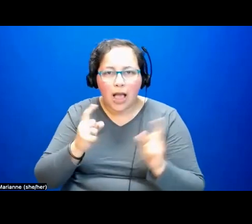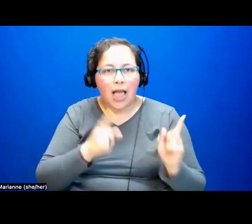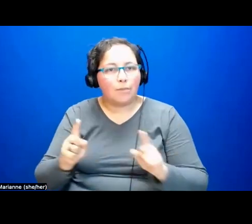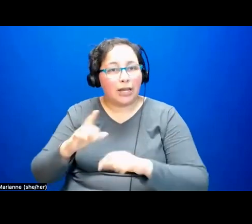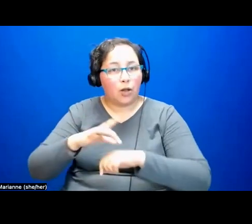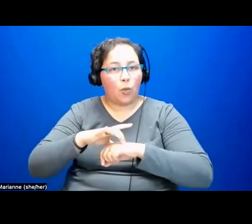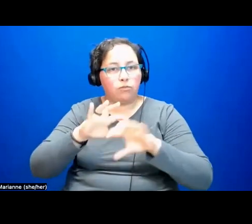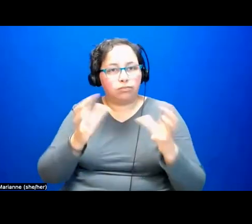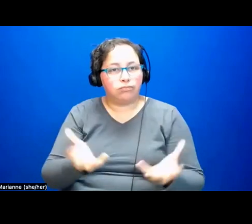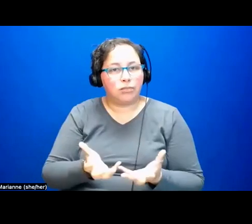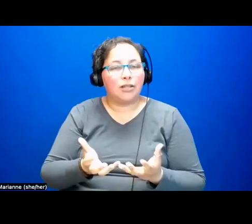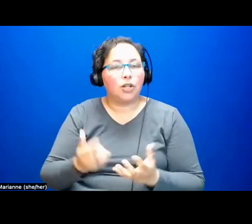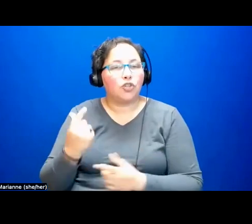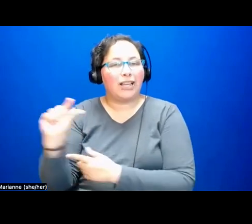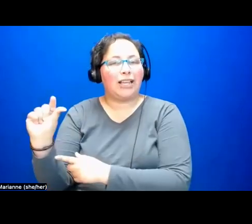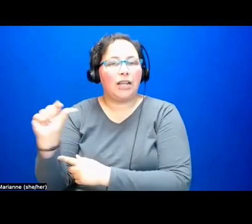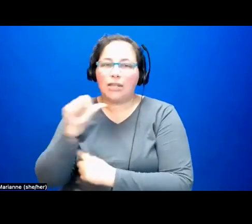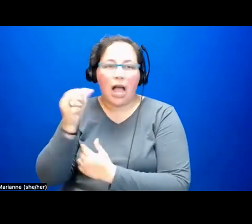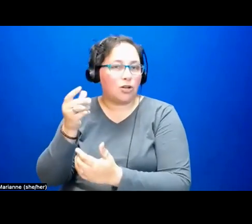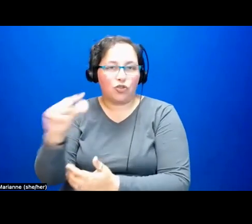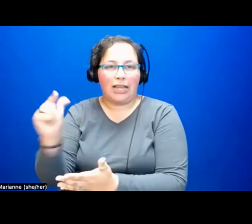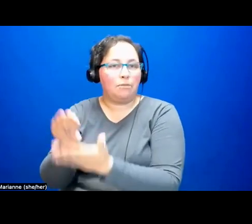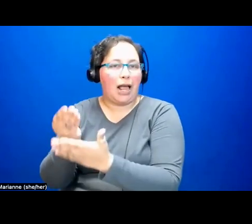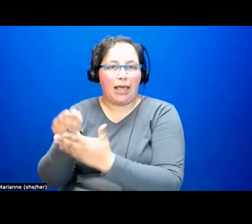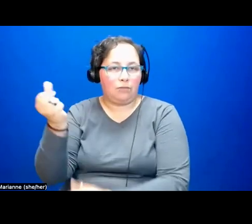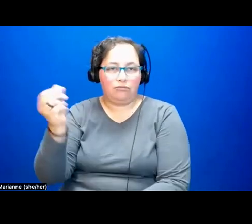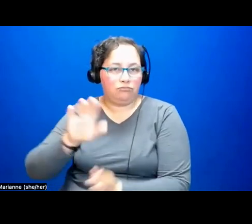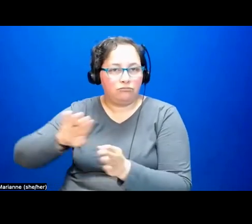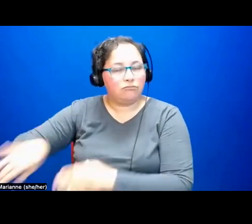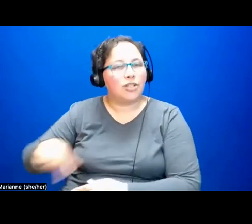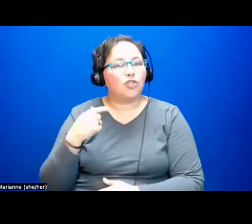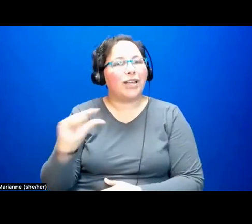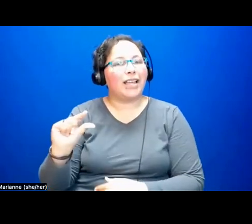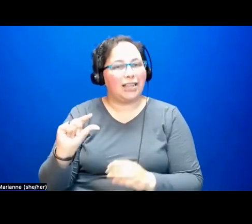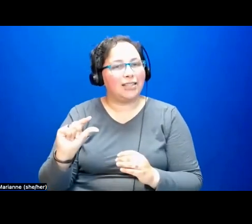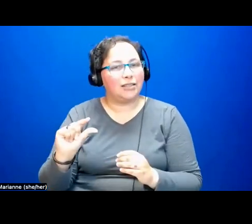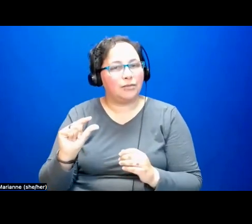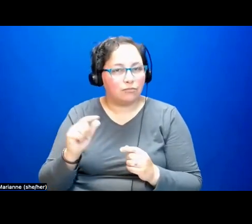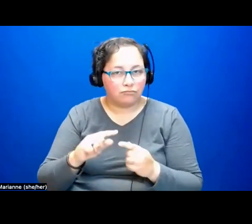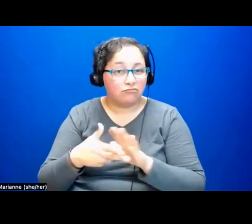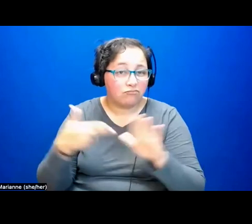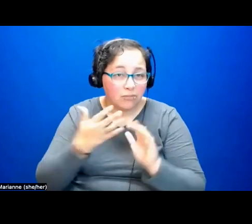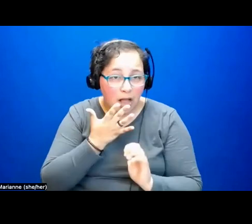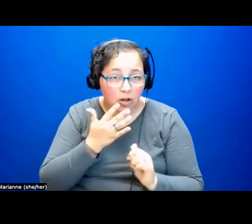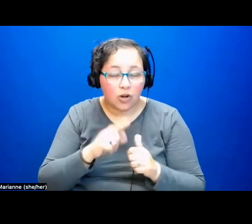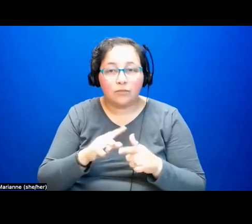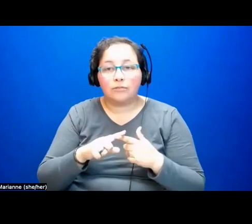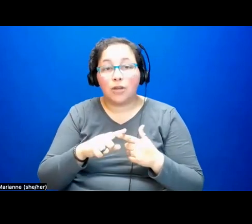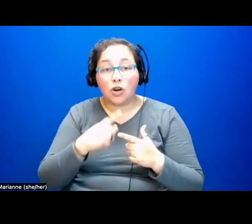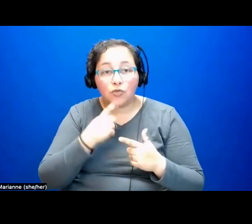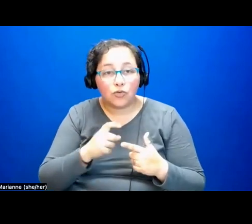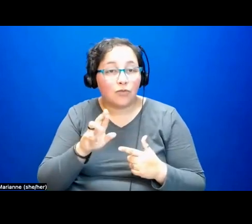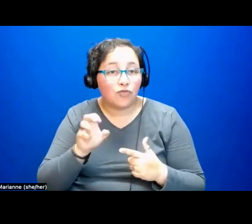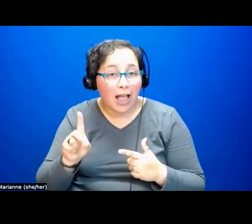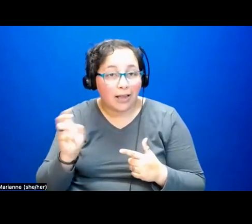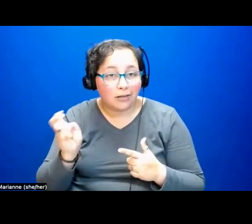green, not green capitalists, but green. It is also red, I've already mentioned public sector workers,